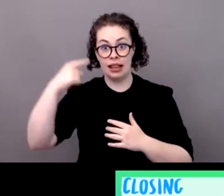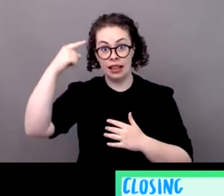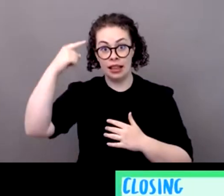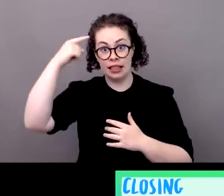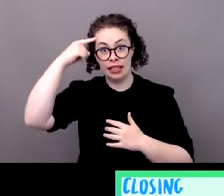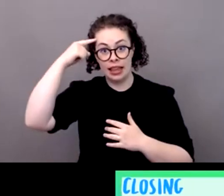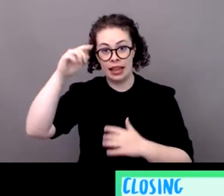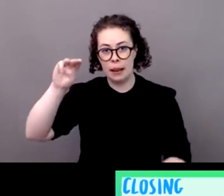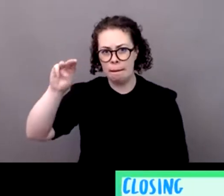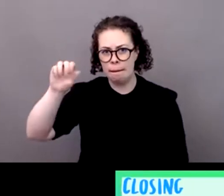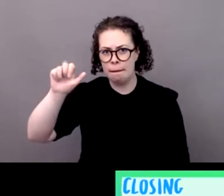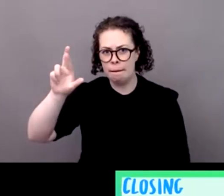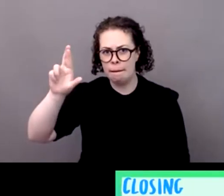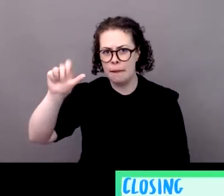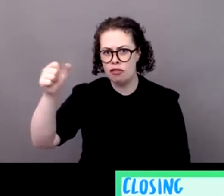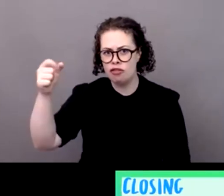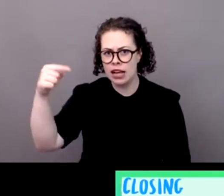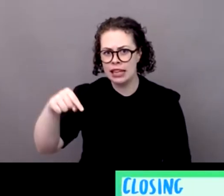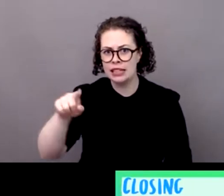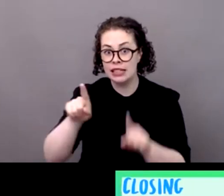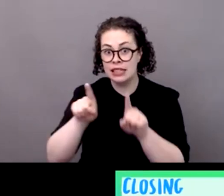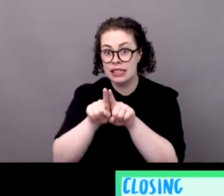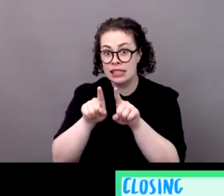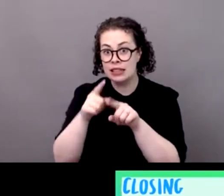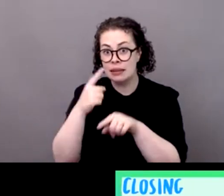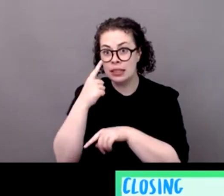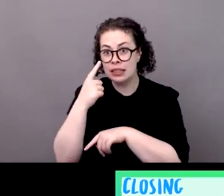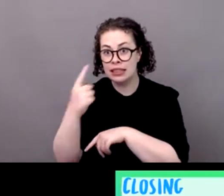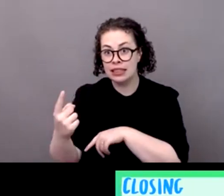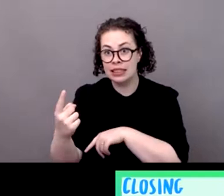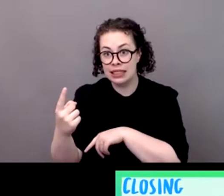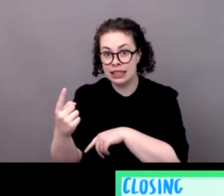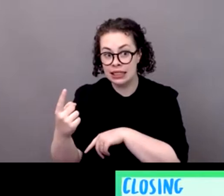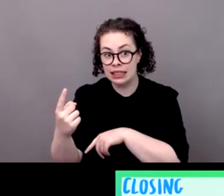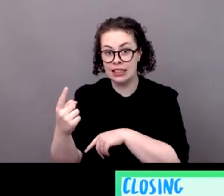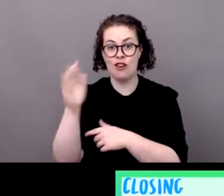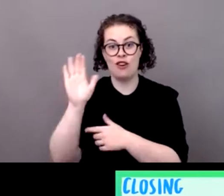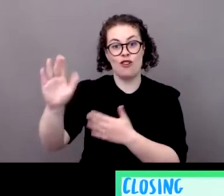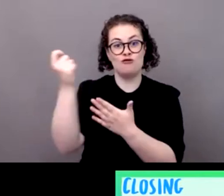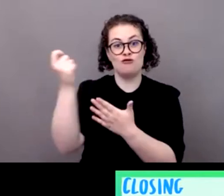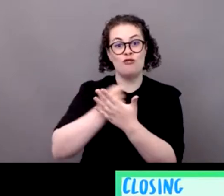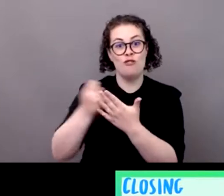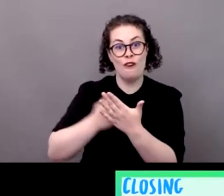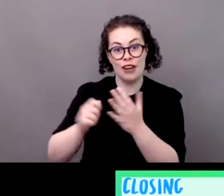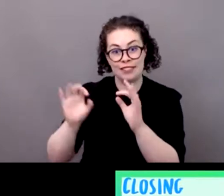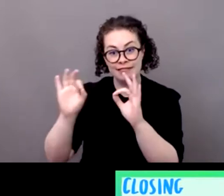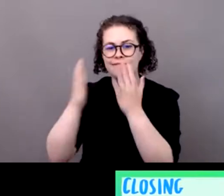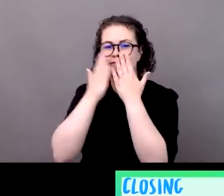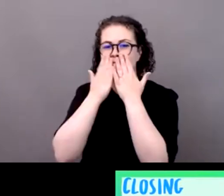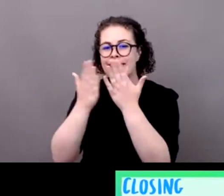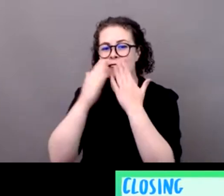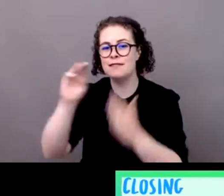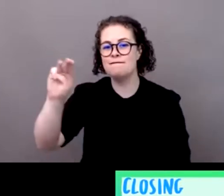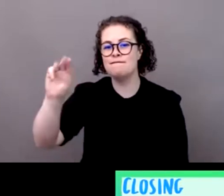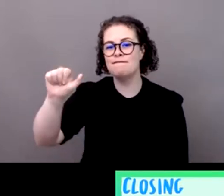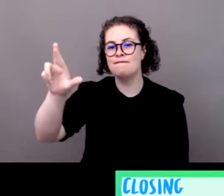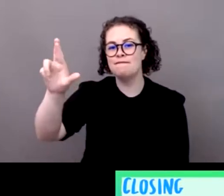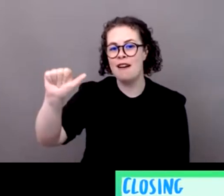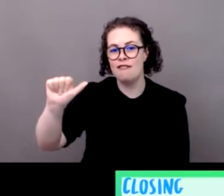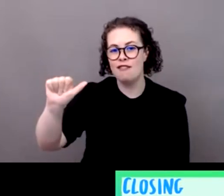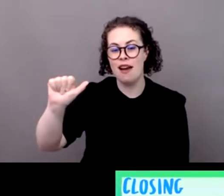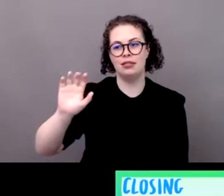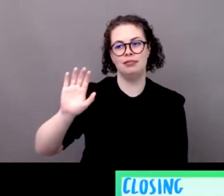still here with us look at the the drawing thank you very much mara she was